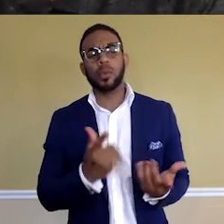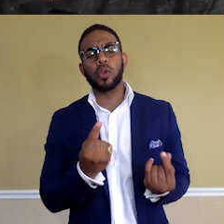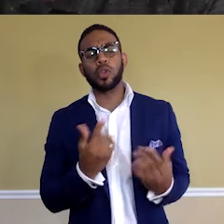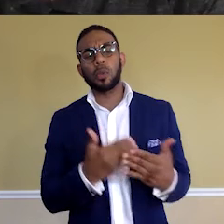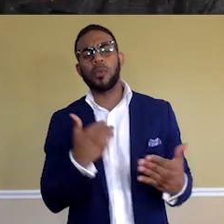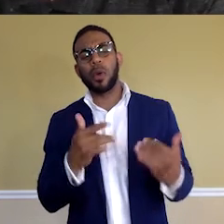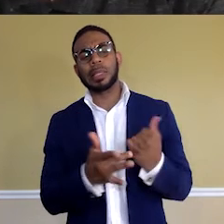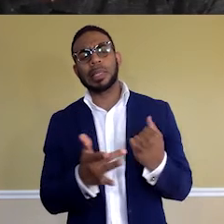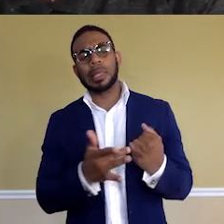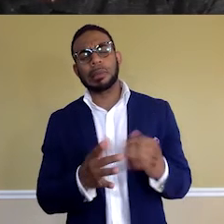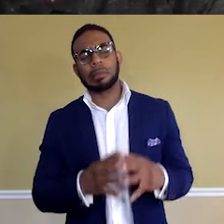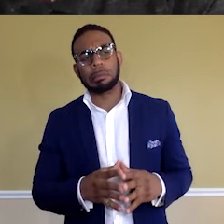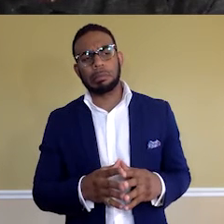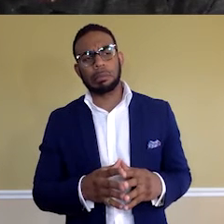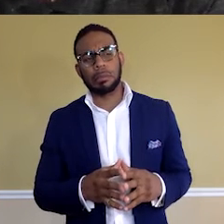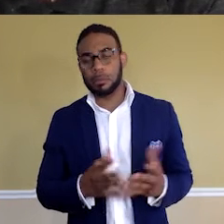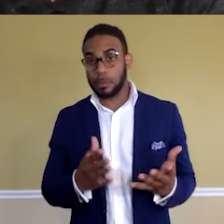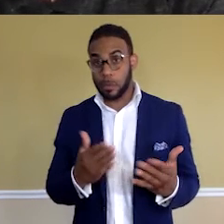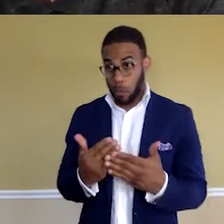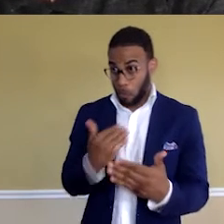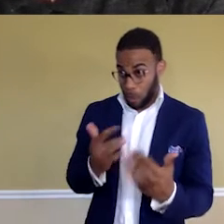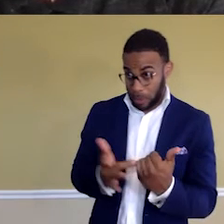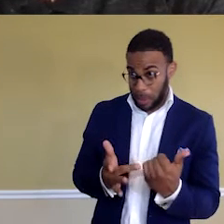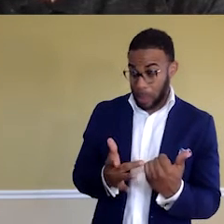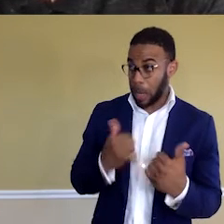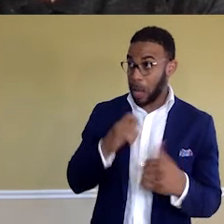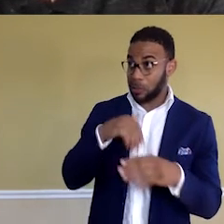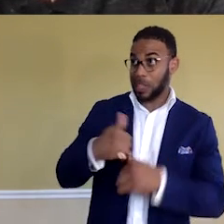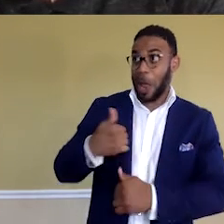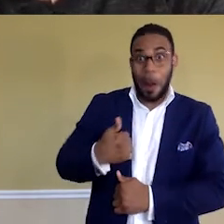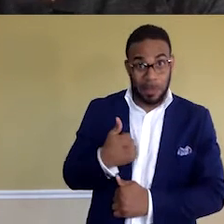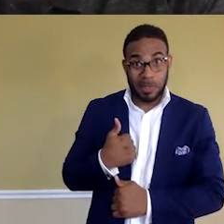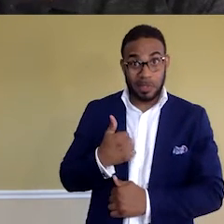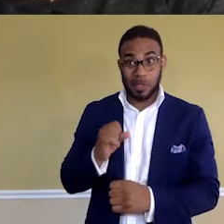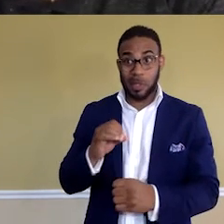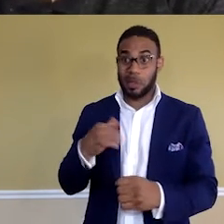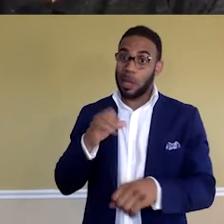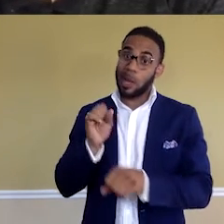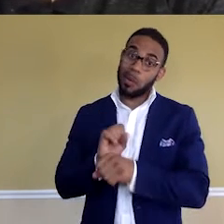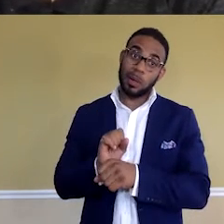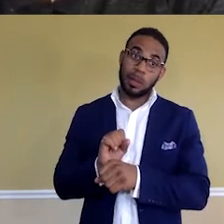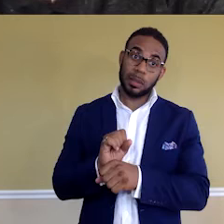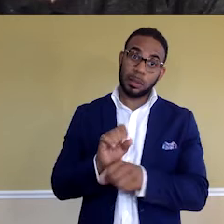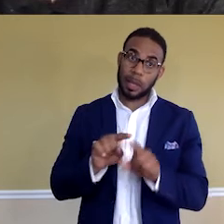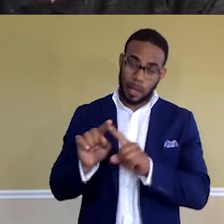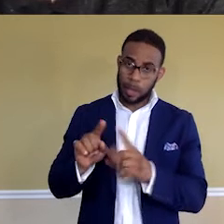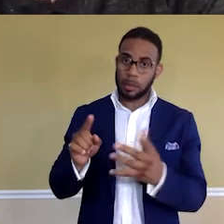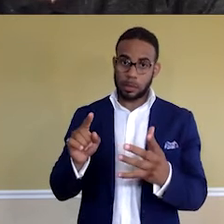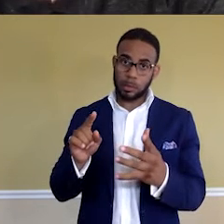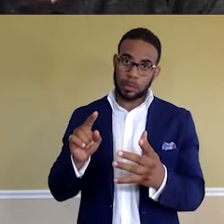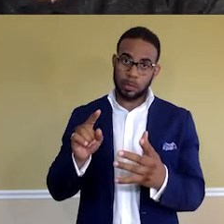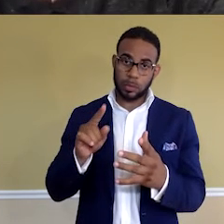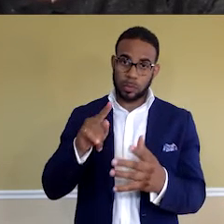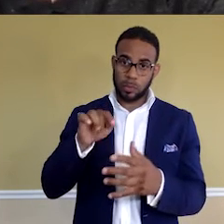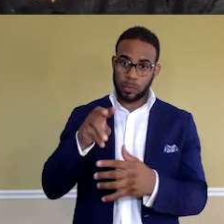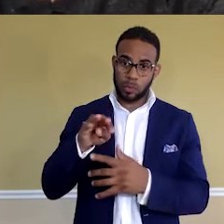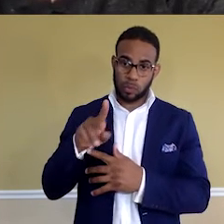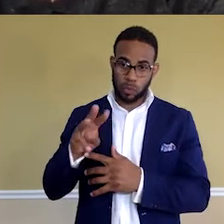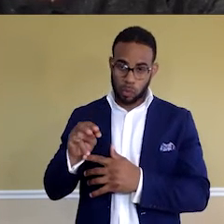tech? Before tech, I was in the Army. So I worked as a petroleum supply specialist for about four and a half years, and I